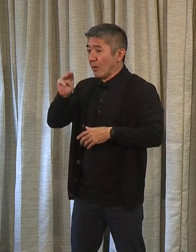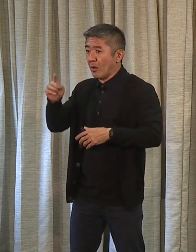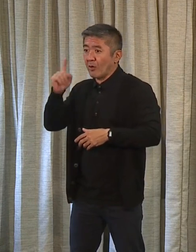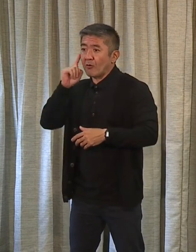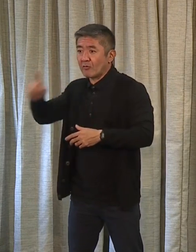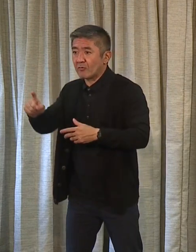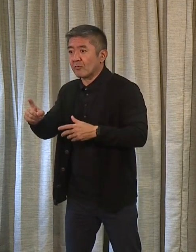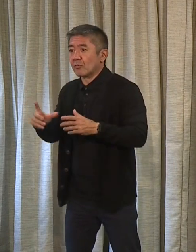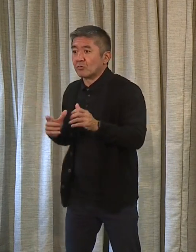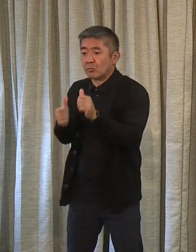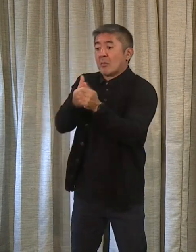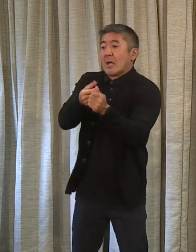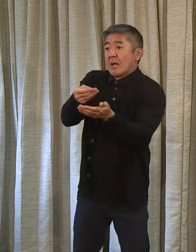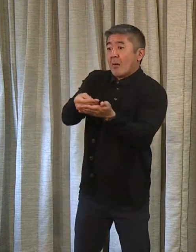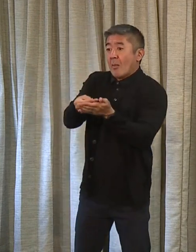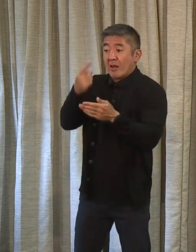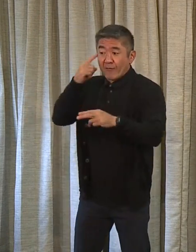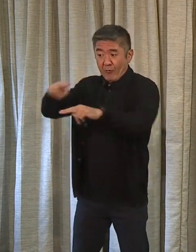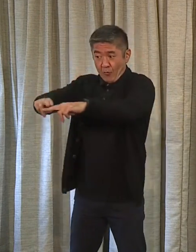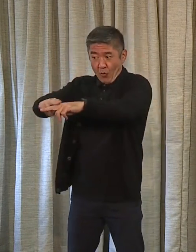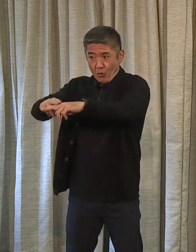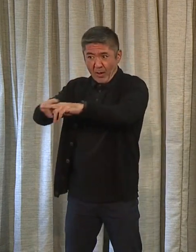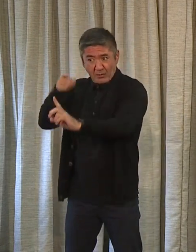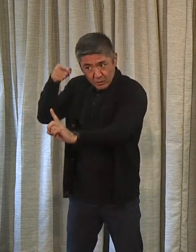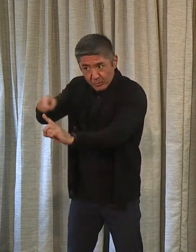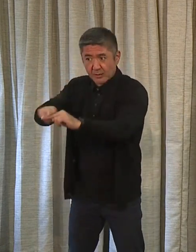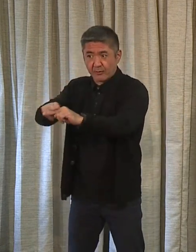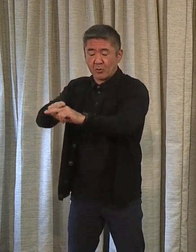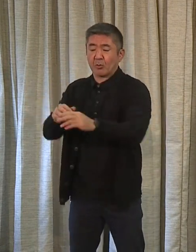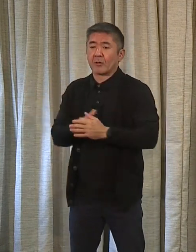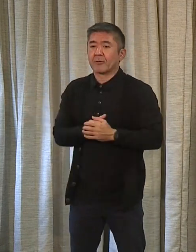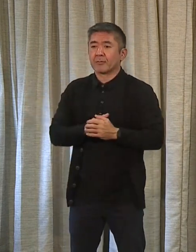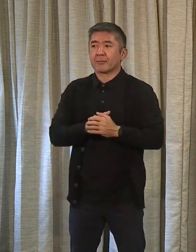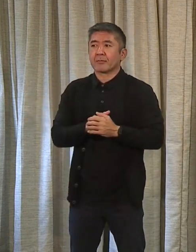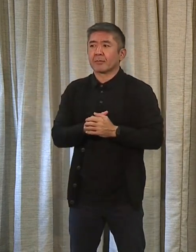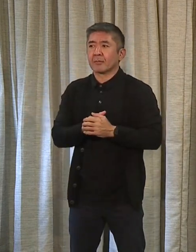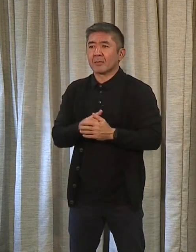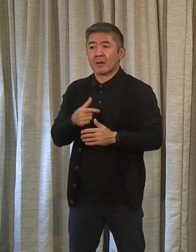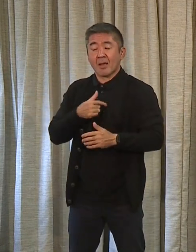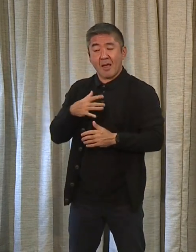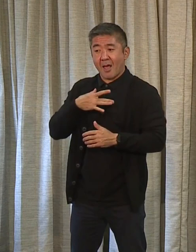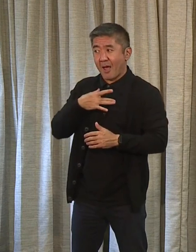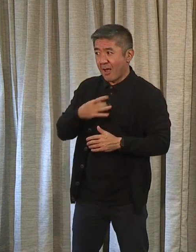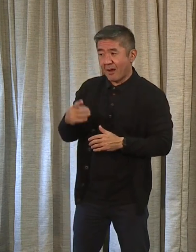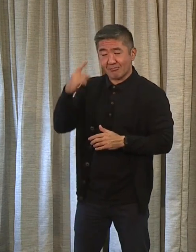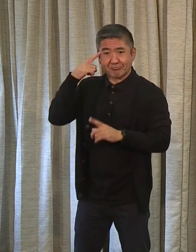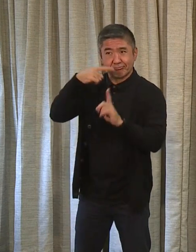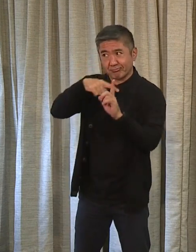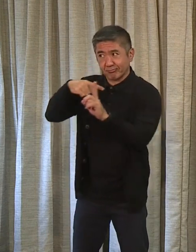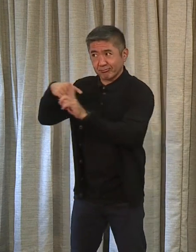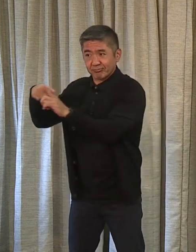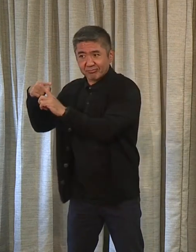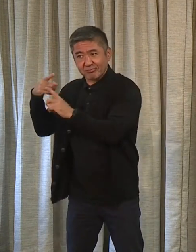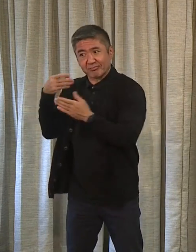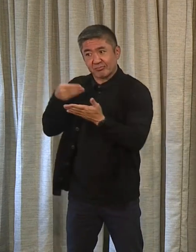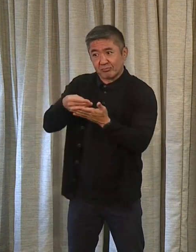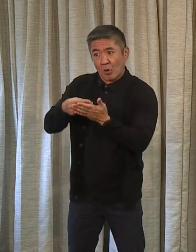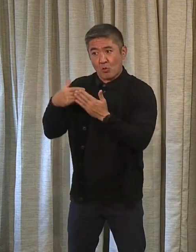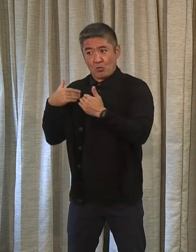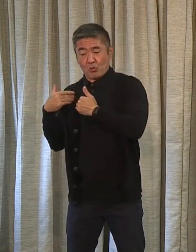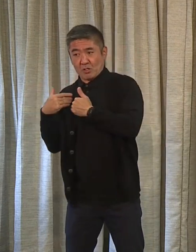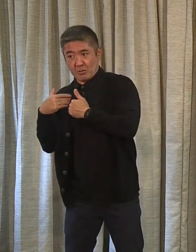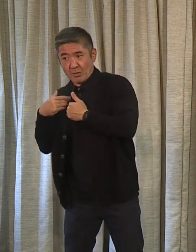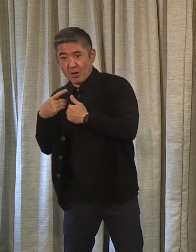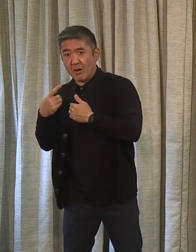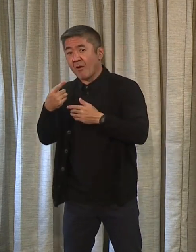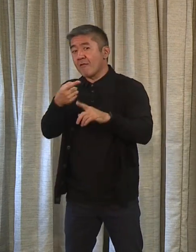Money's lost during COVID for rail expressly. I like everything that I'm hearing about the fiscal responsibility of rail from